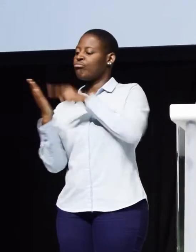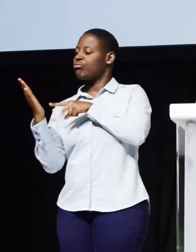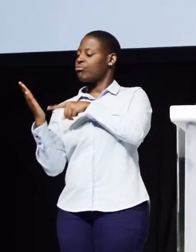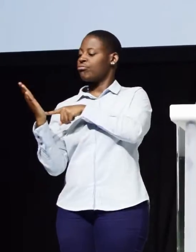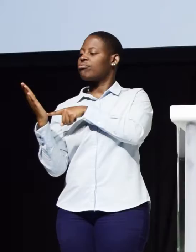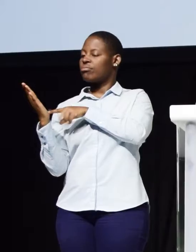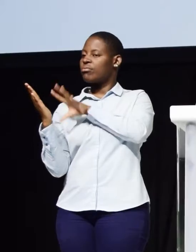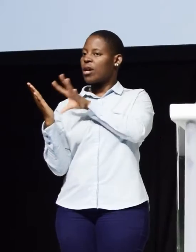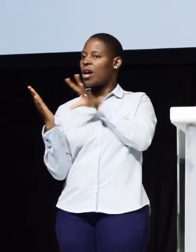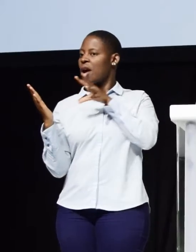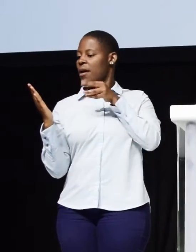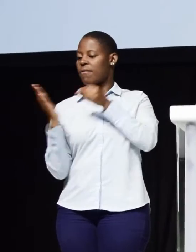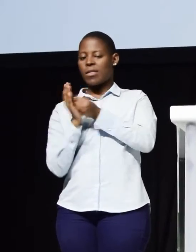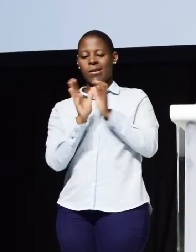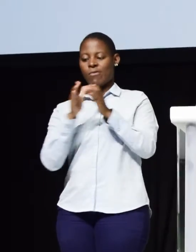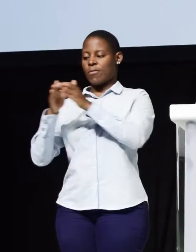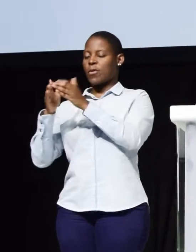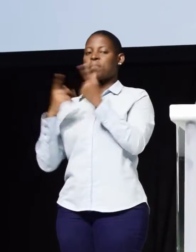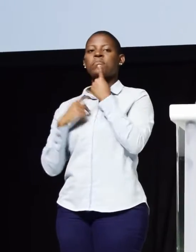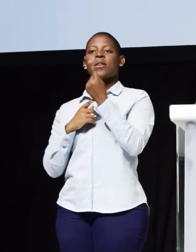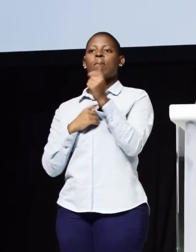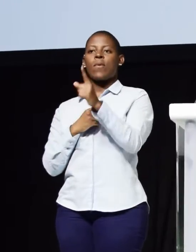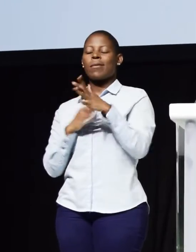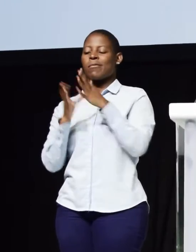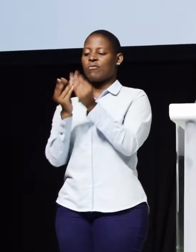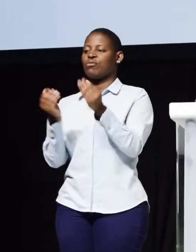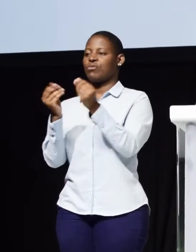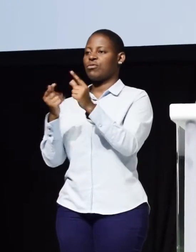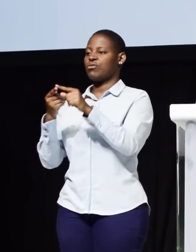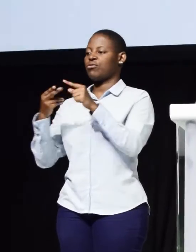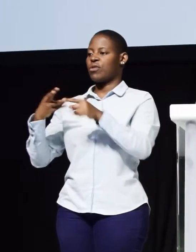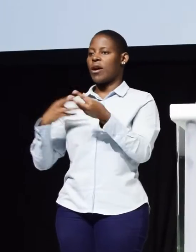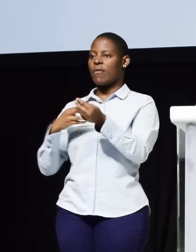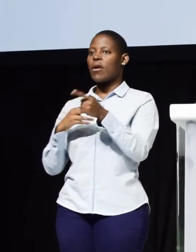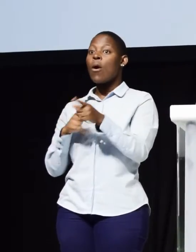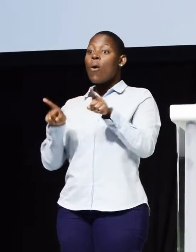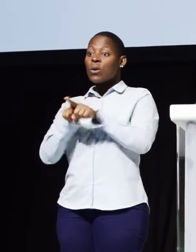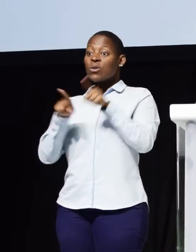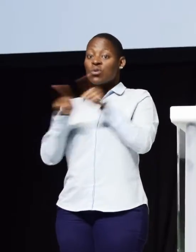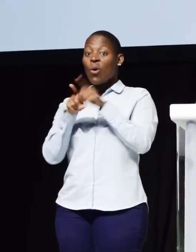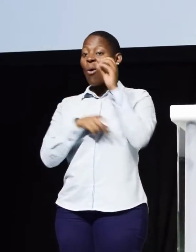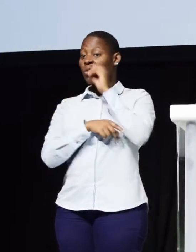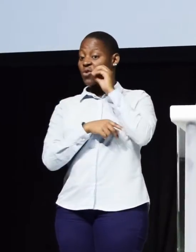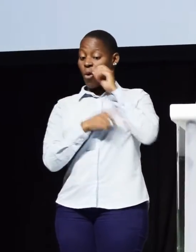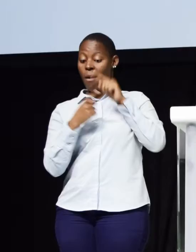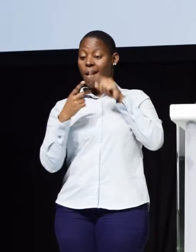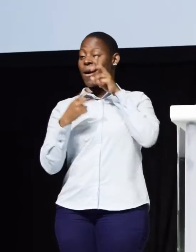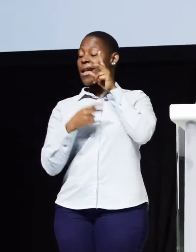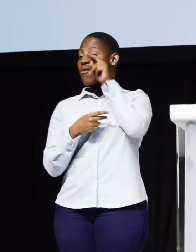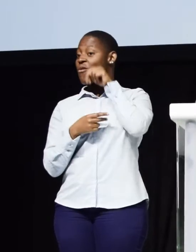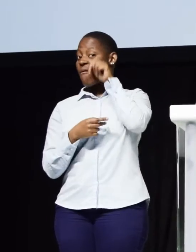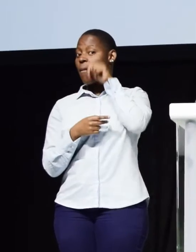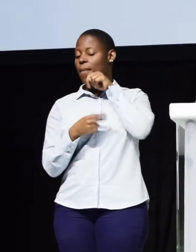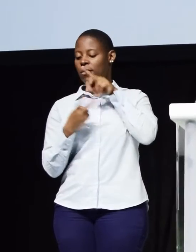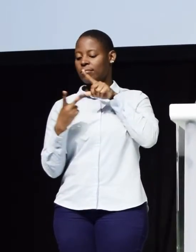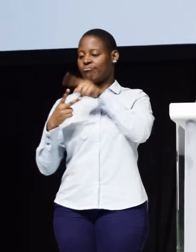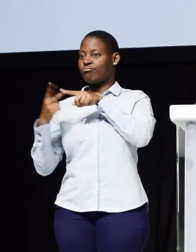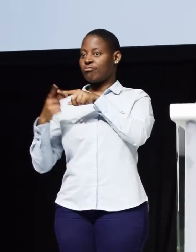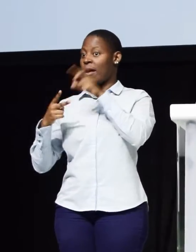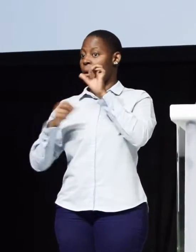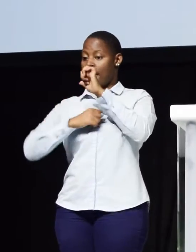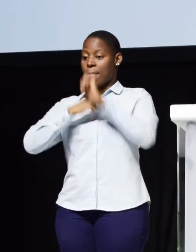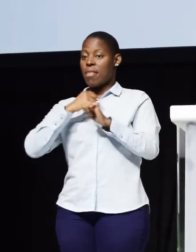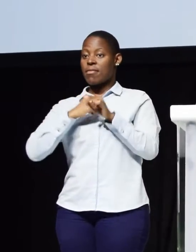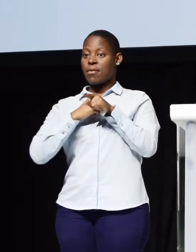extent of the discussions and resolutions. Then afterwards between October and November The